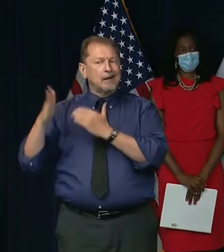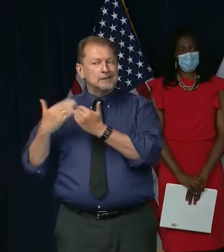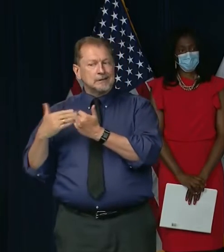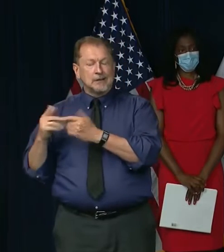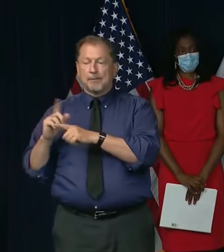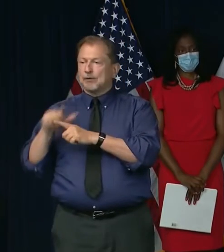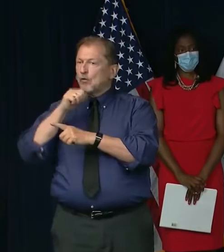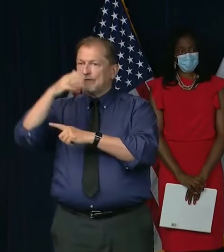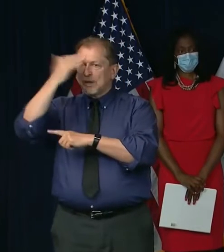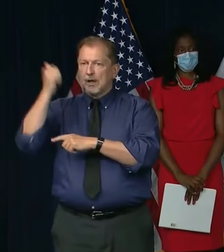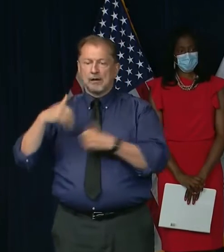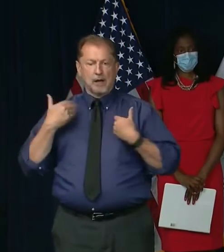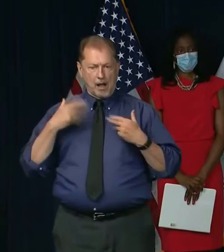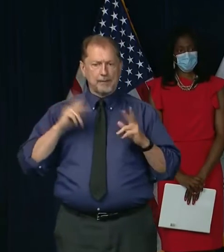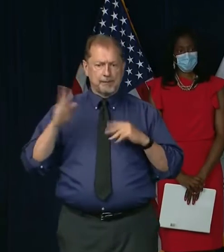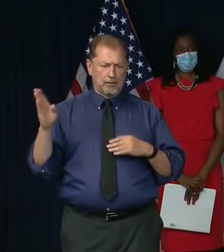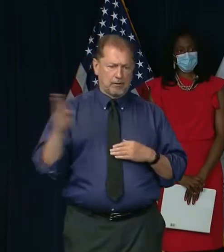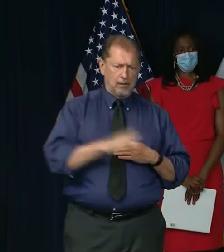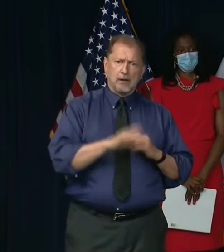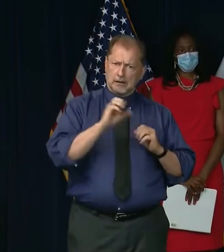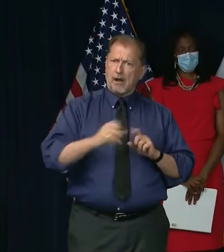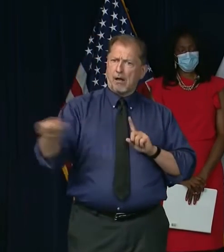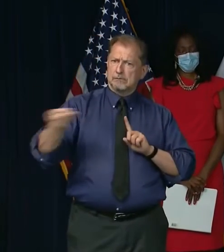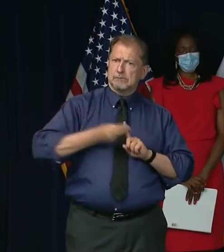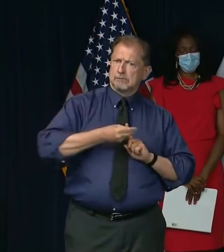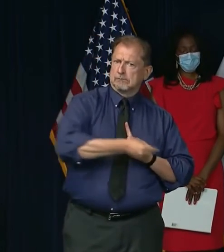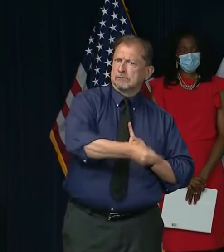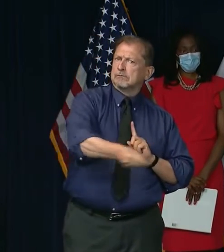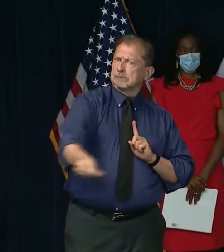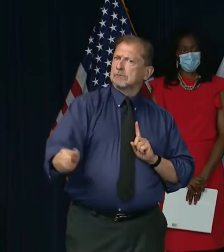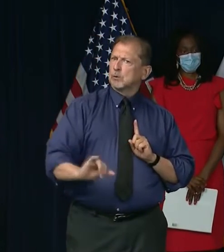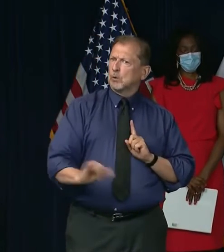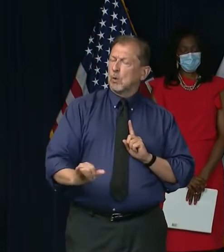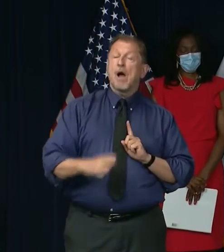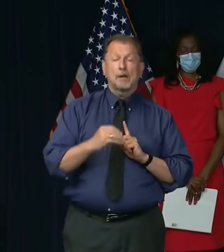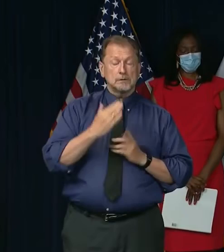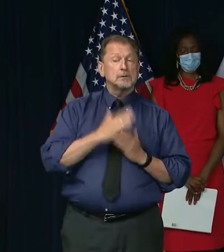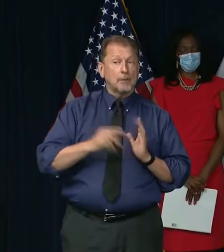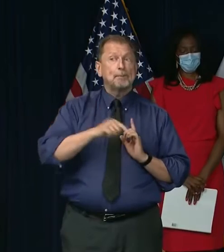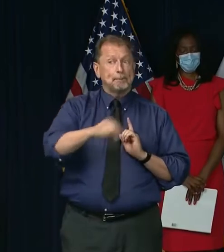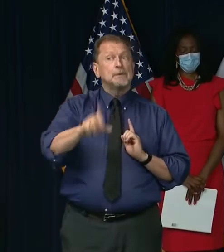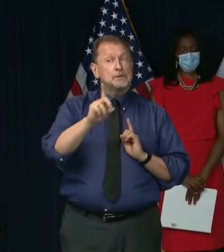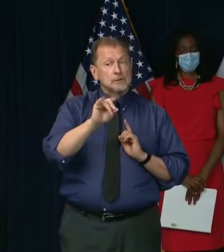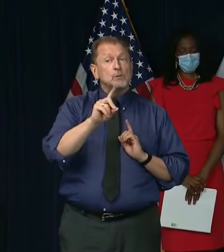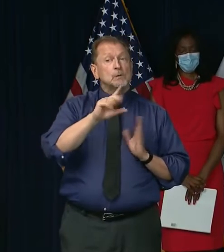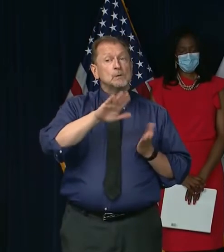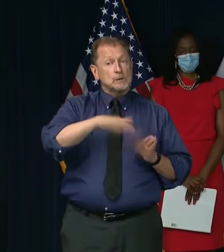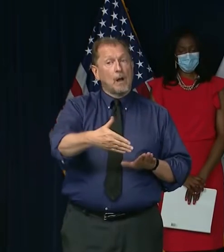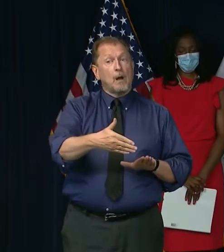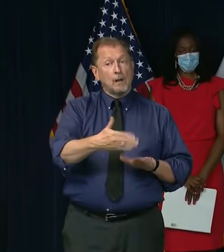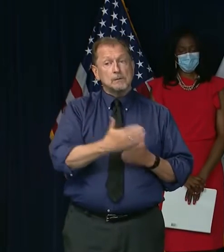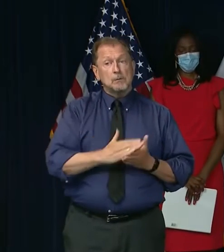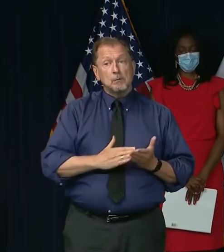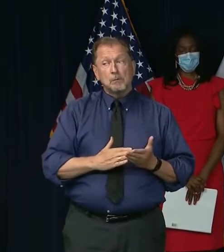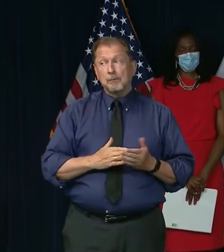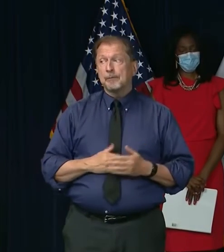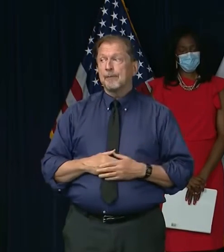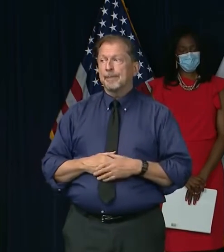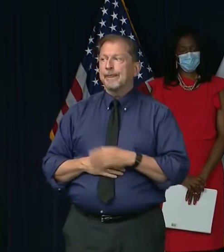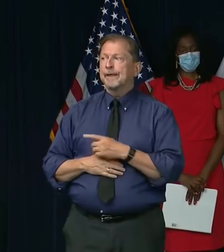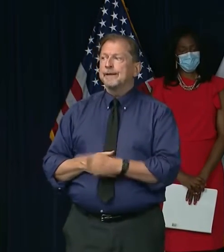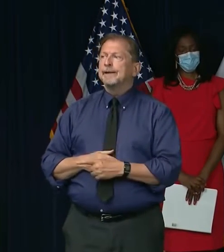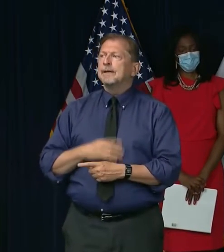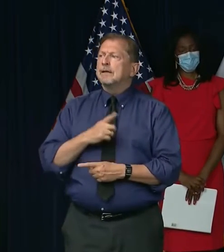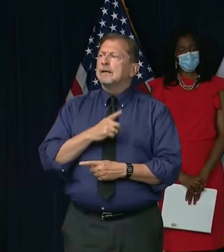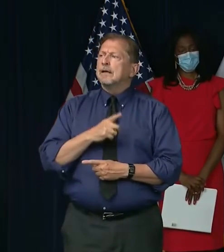can't forget that many people who are younger than that contract and sometimes die from COVID-19. With some of the executive